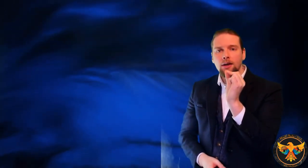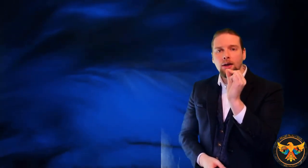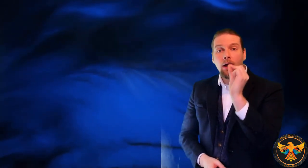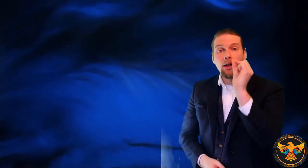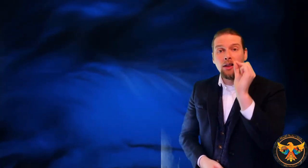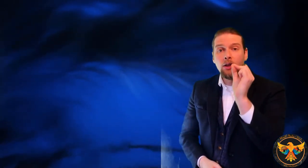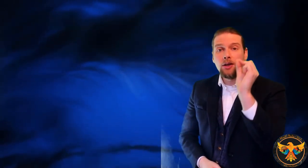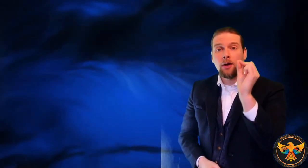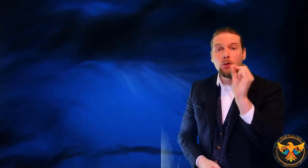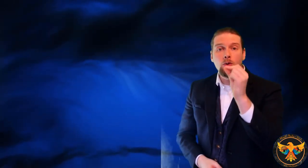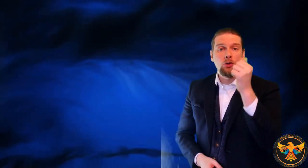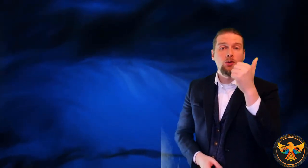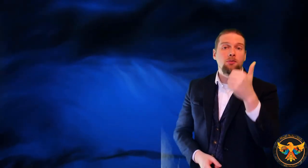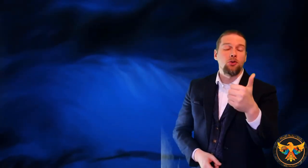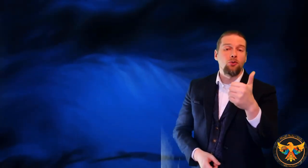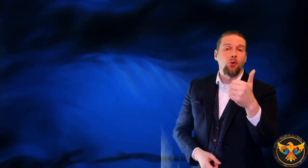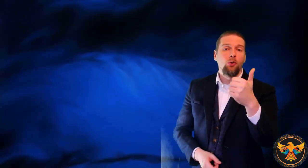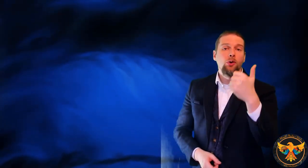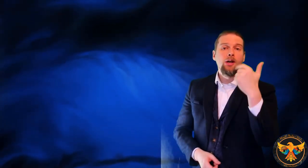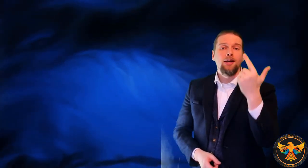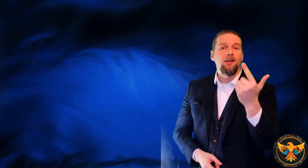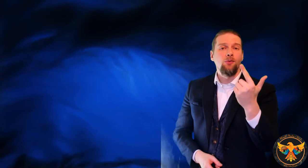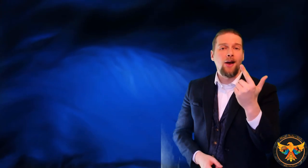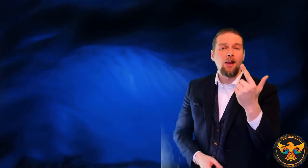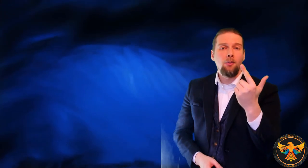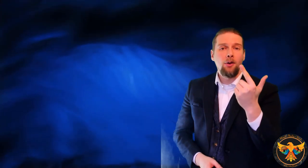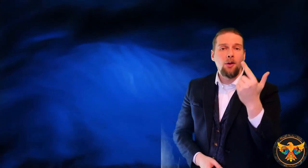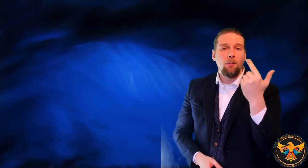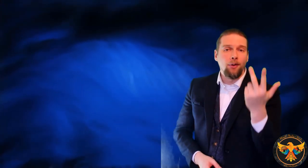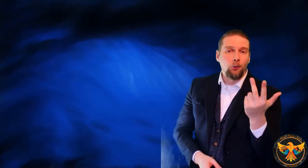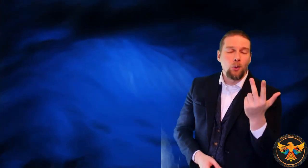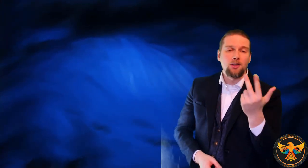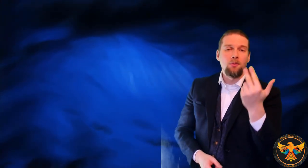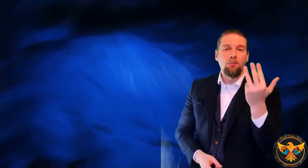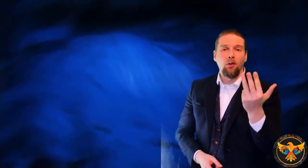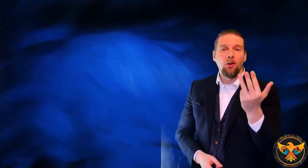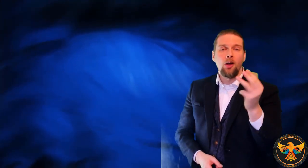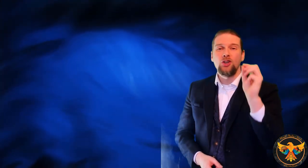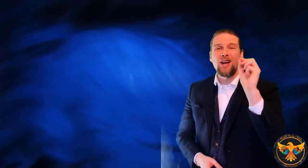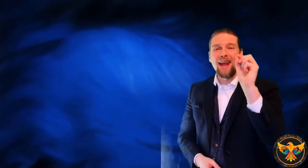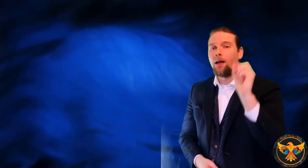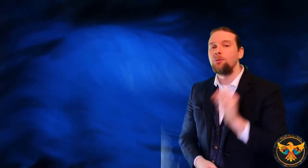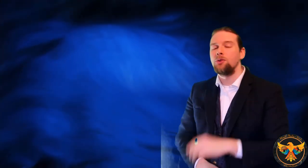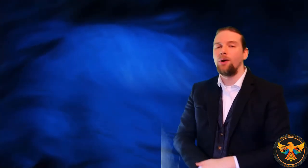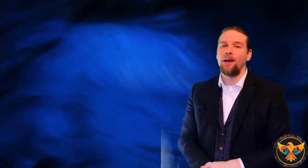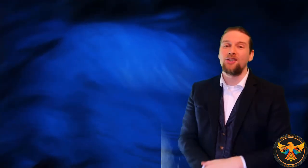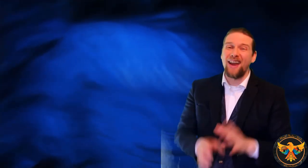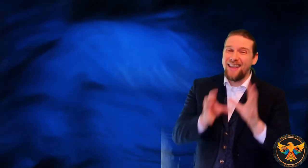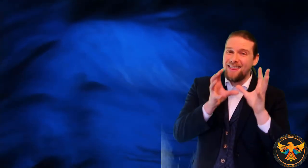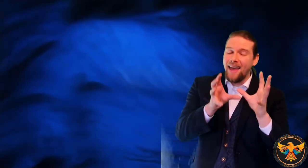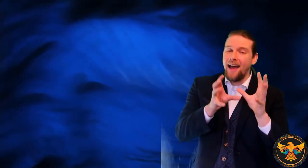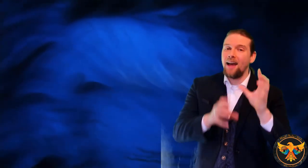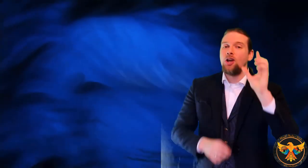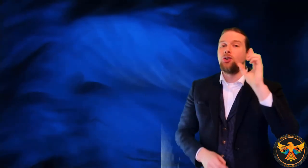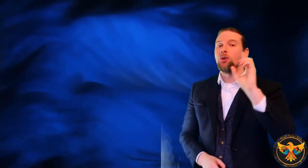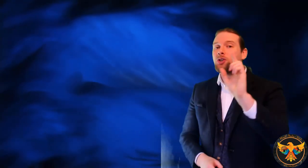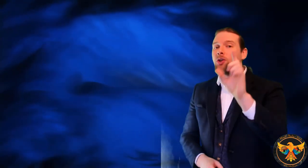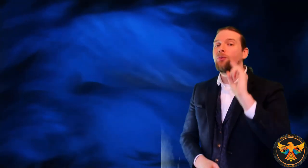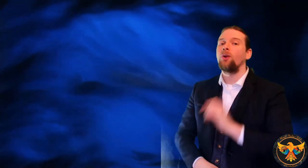And learn how you can use them to grow, develop, build wisdom, build knowledge, and help someone else. And in that, your suffering